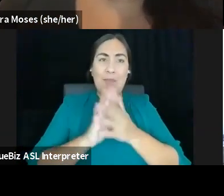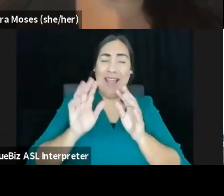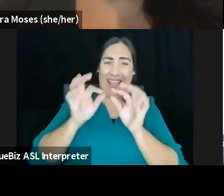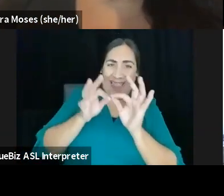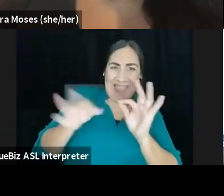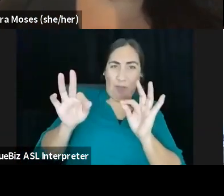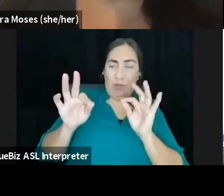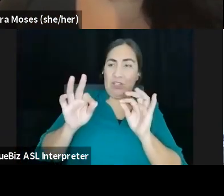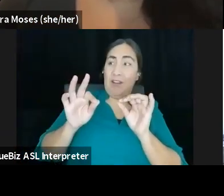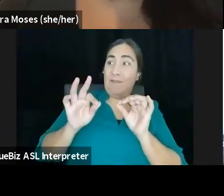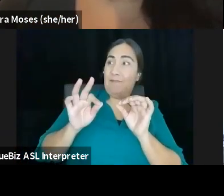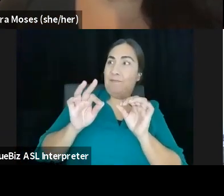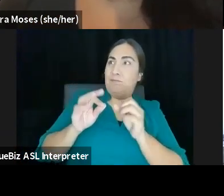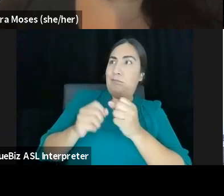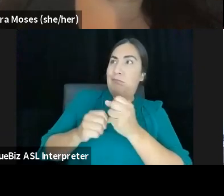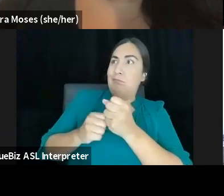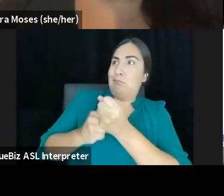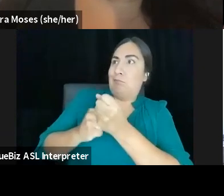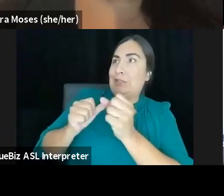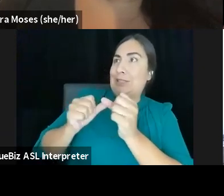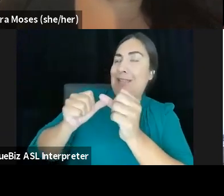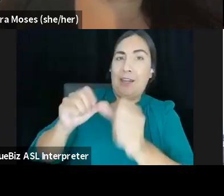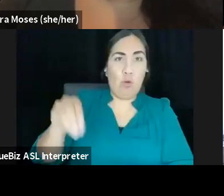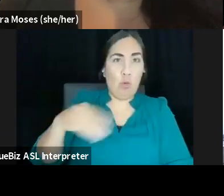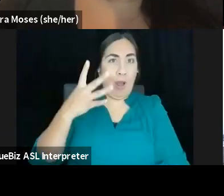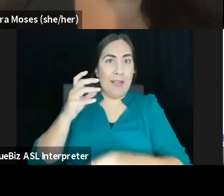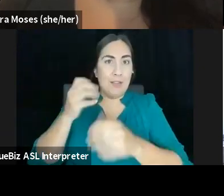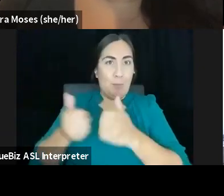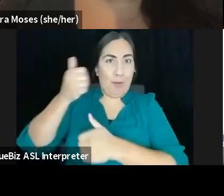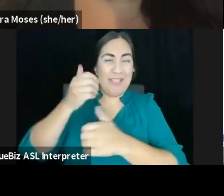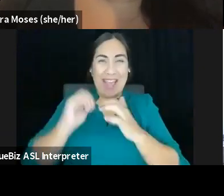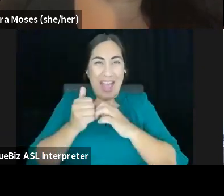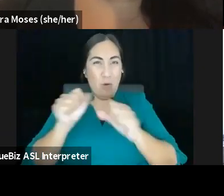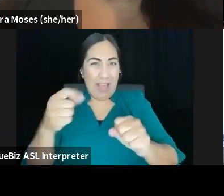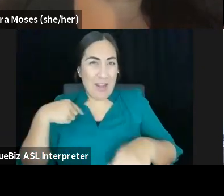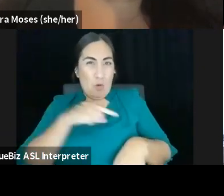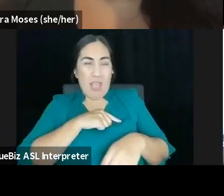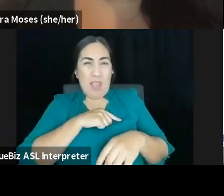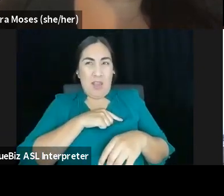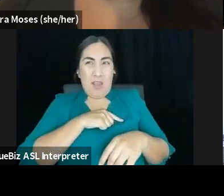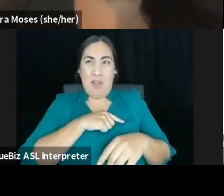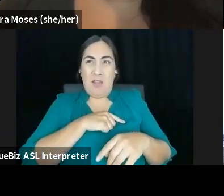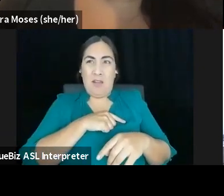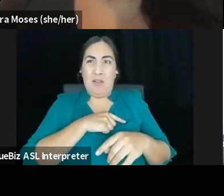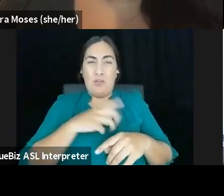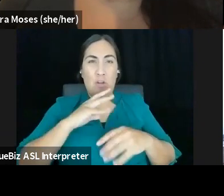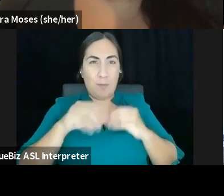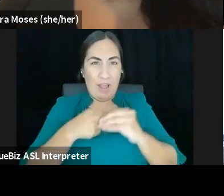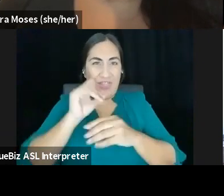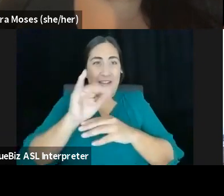supremacy? And, and like, what are the ways that we can trouble that even on this call where we're like, one of our core principles of the green